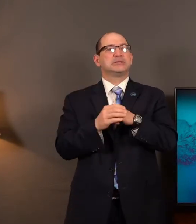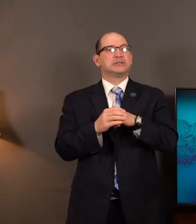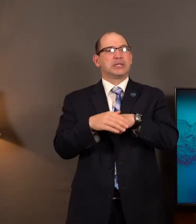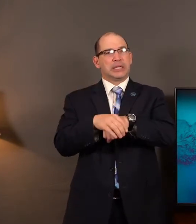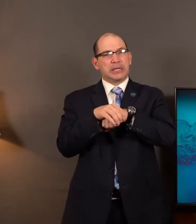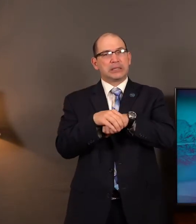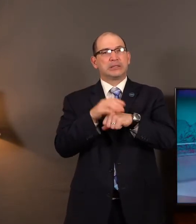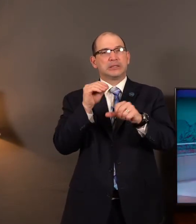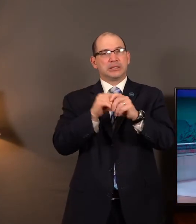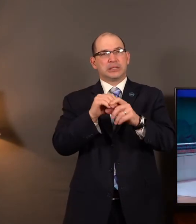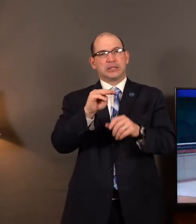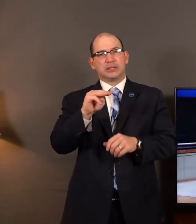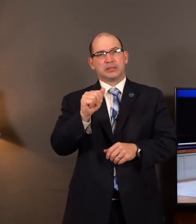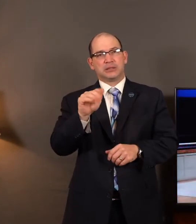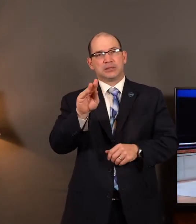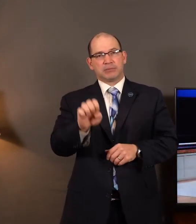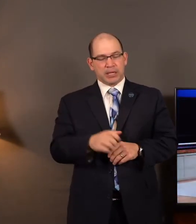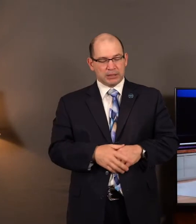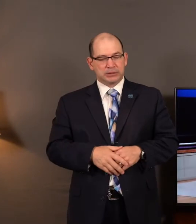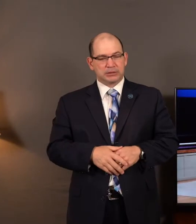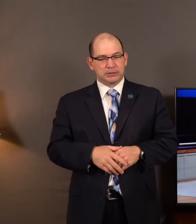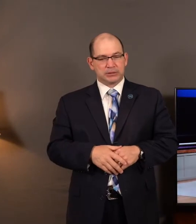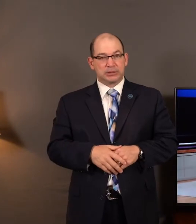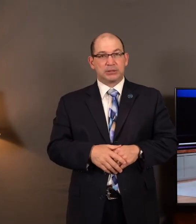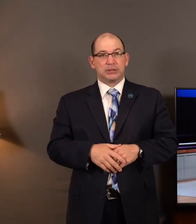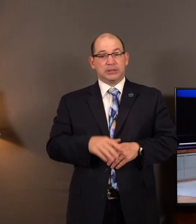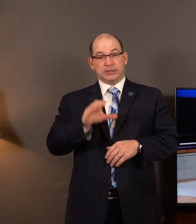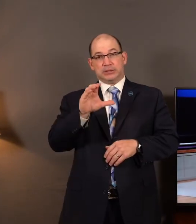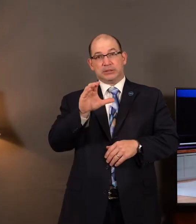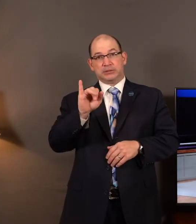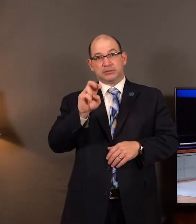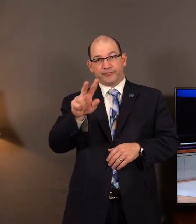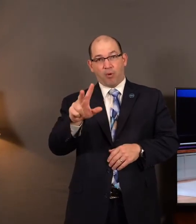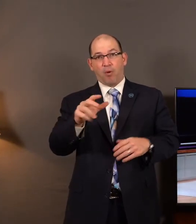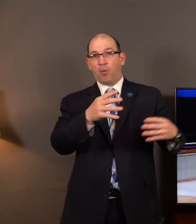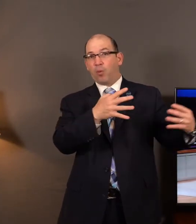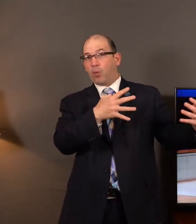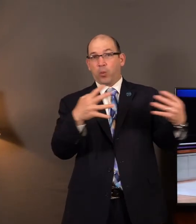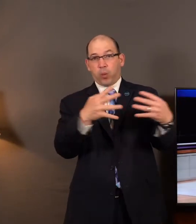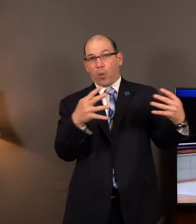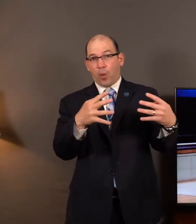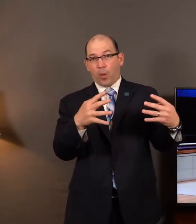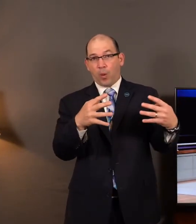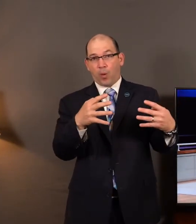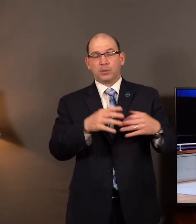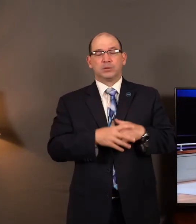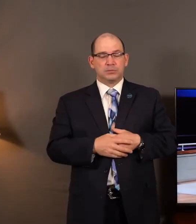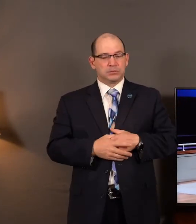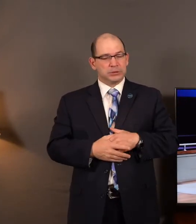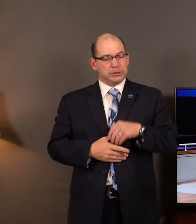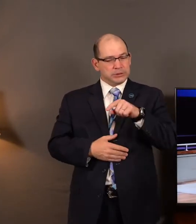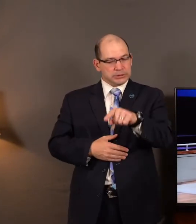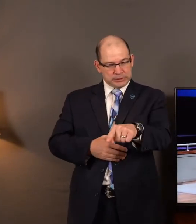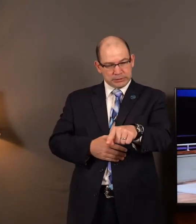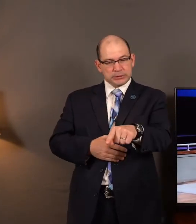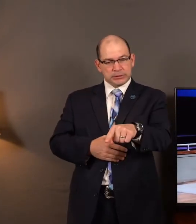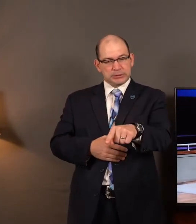And the Civil War broke out here in America. Joshua Chamberlain was enlisted into the Union